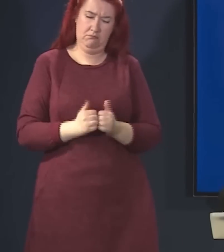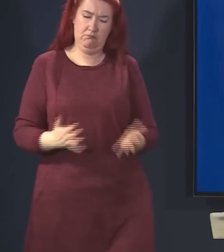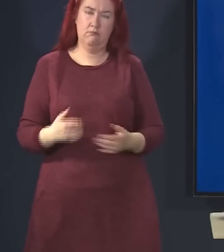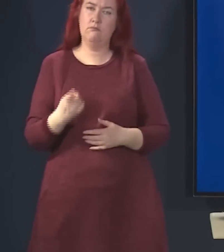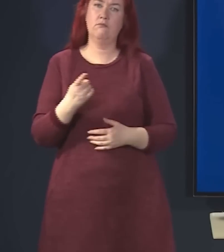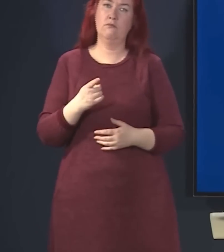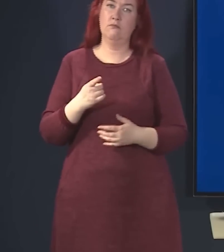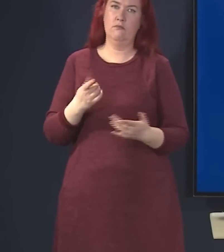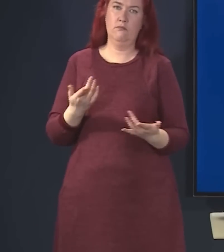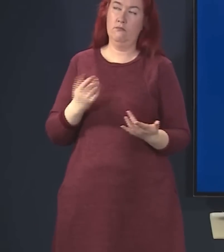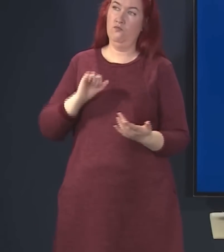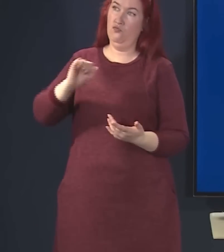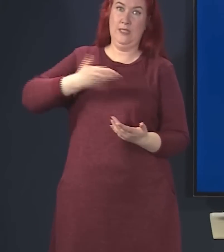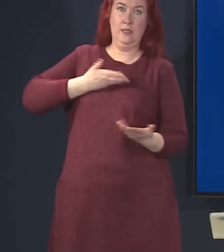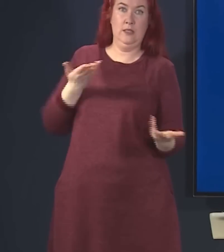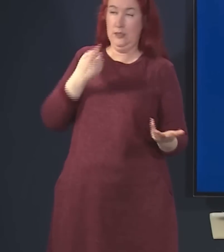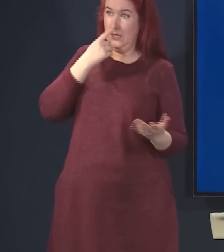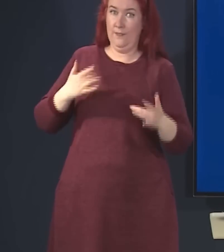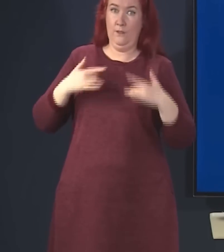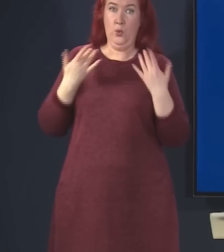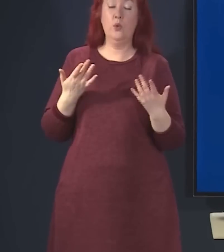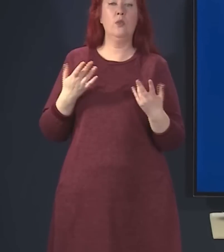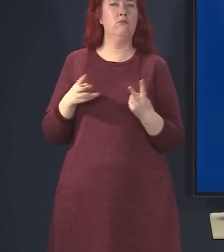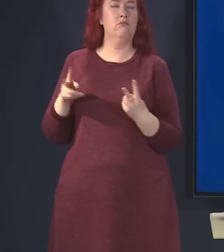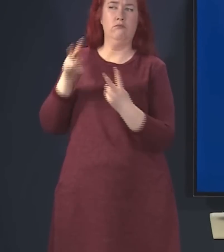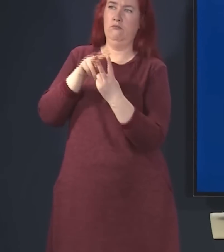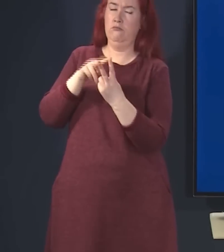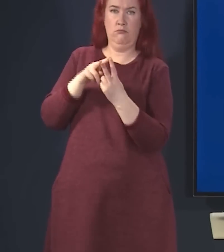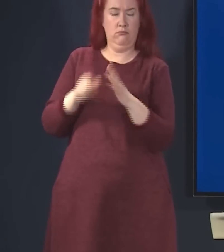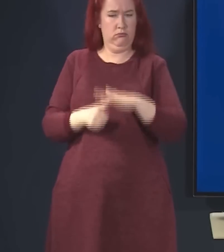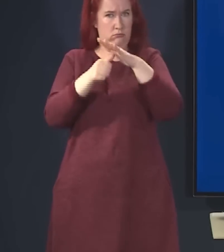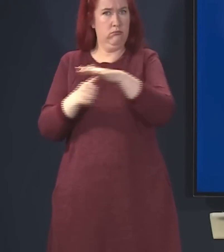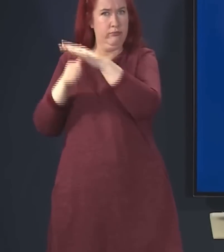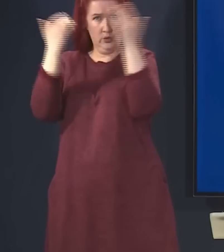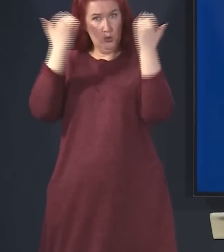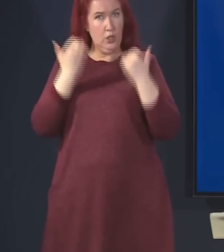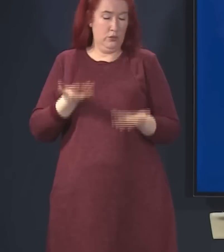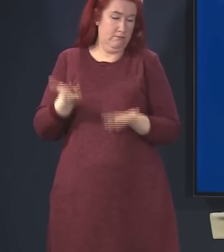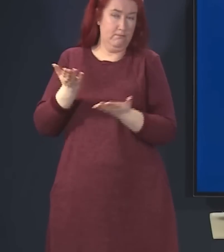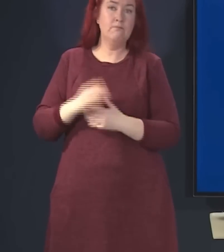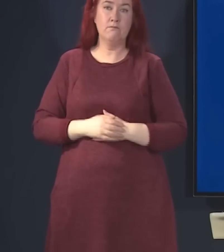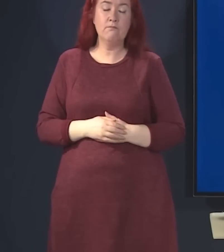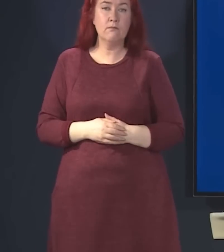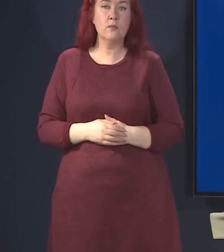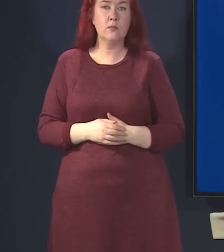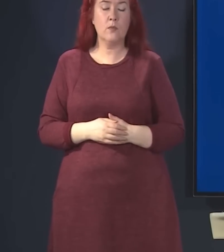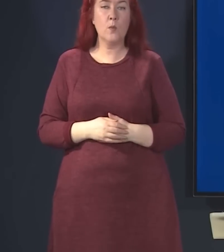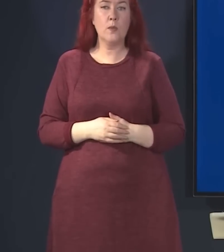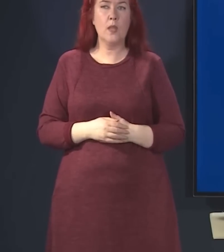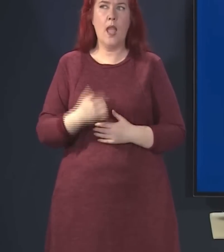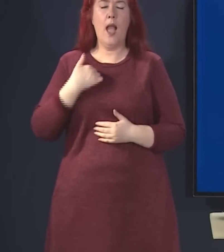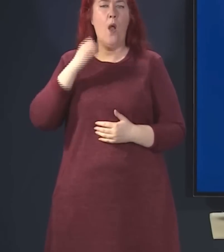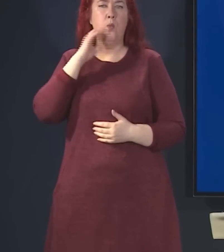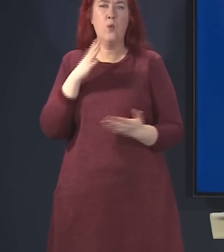views, you're right to point out very eminent legal figures, and I would not presume